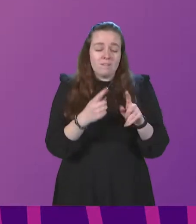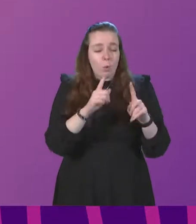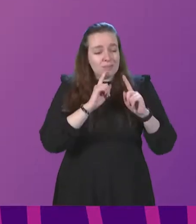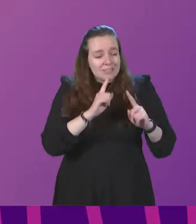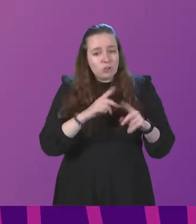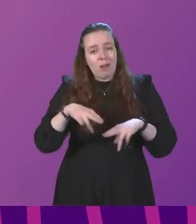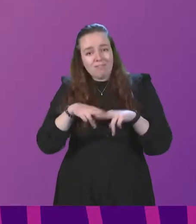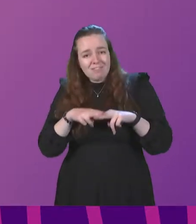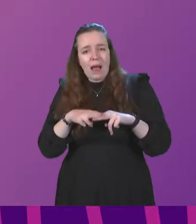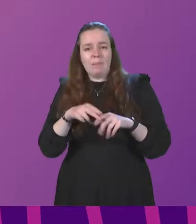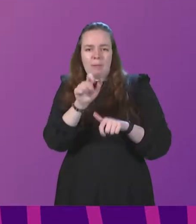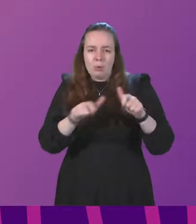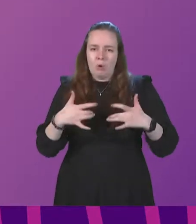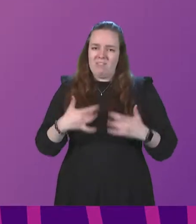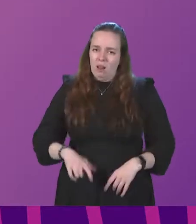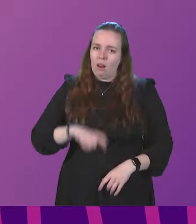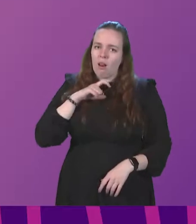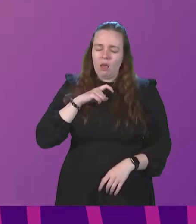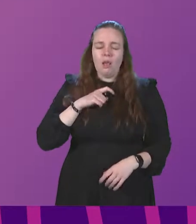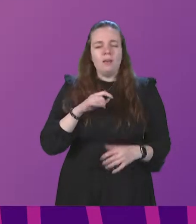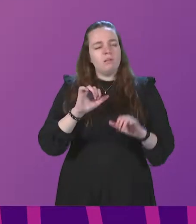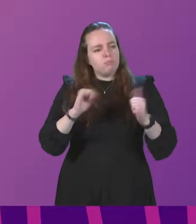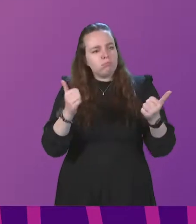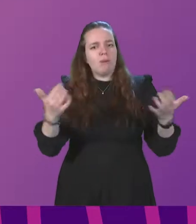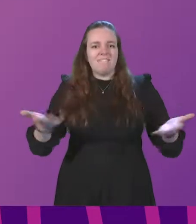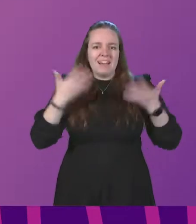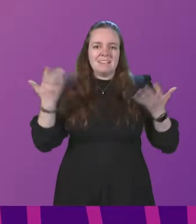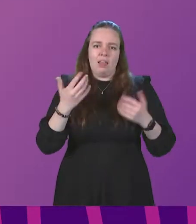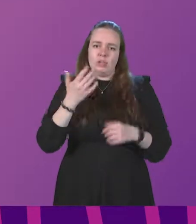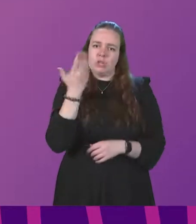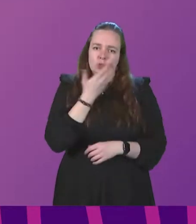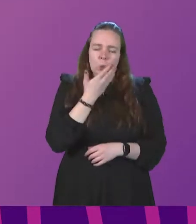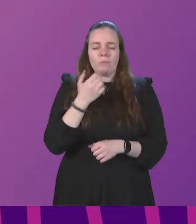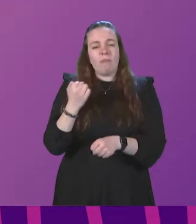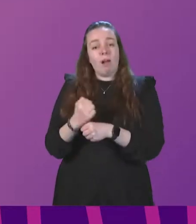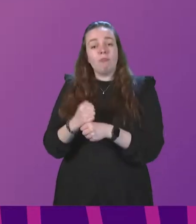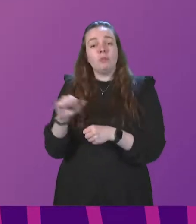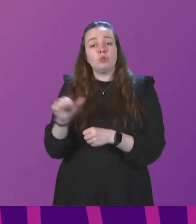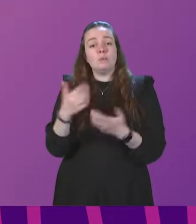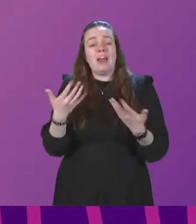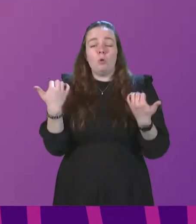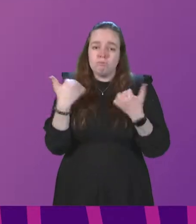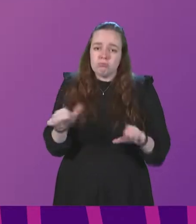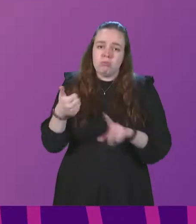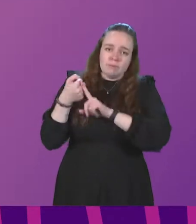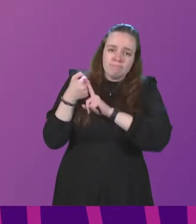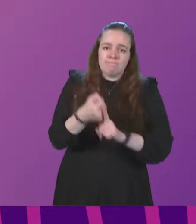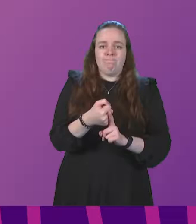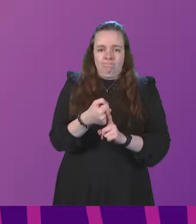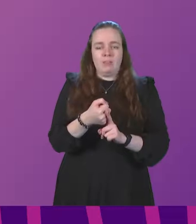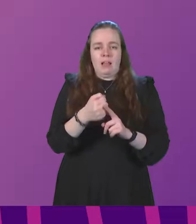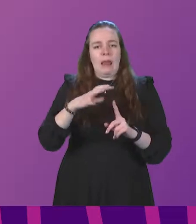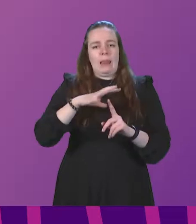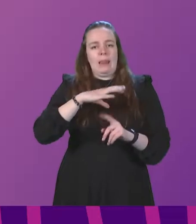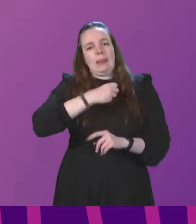and pupils, and to ensure good ventilation in Scottish schools, the Scottish Government should now finally back Labour's plan to install two air